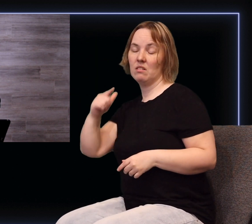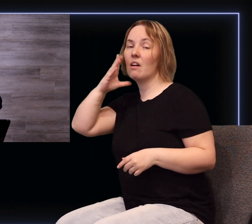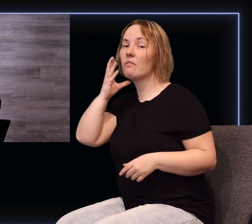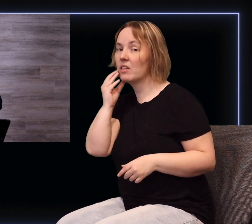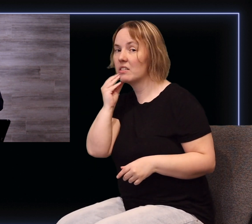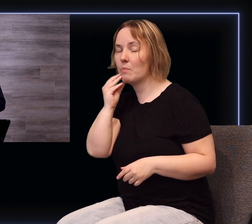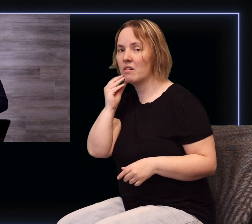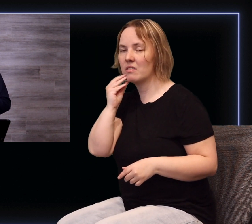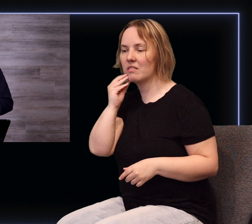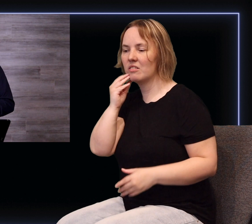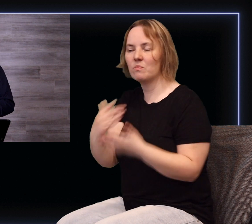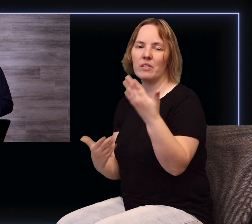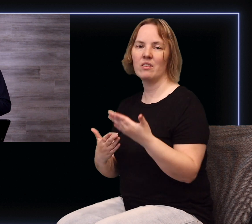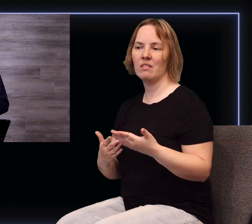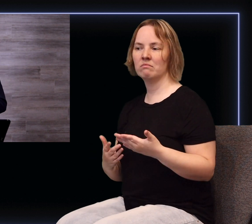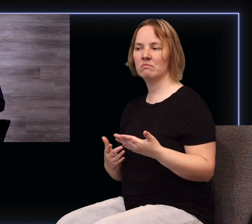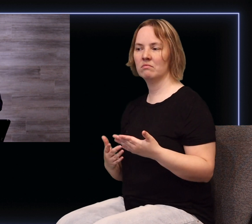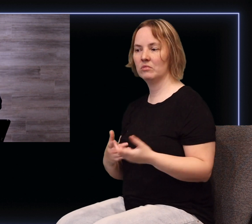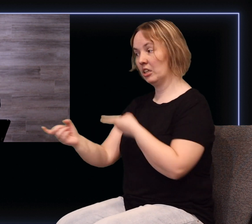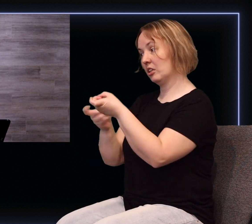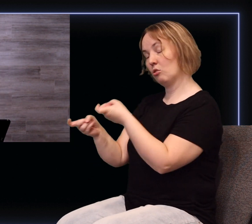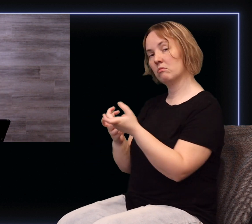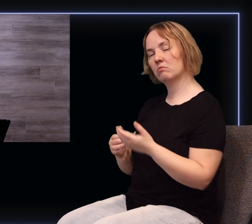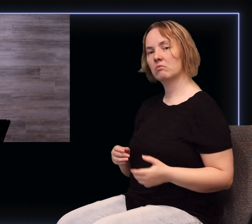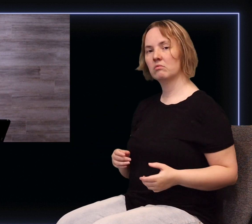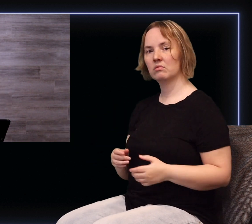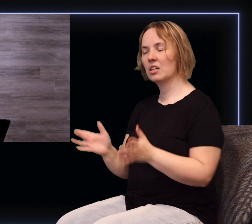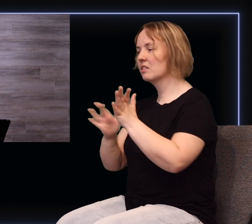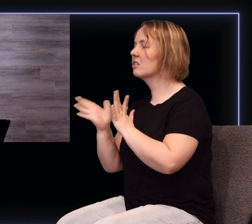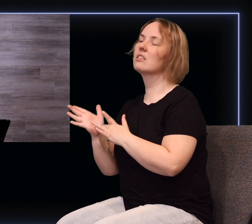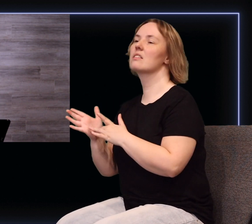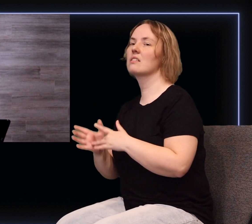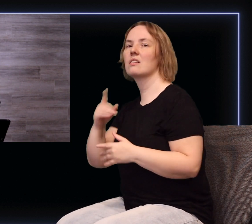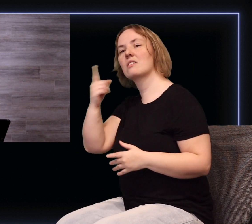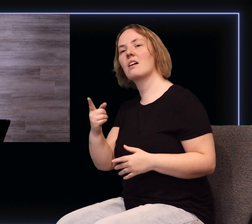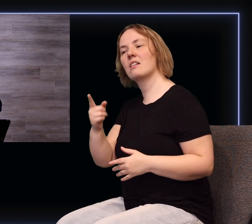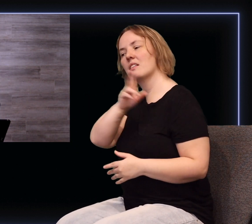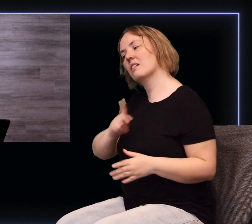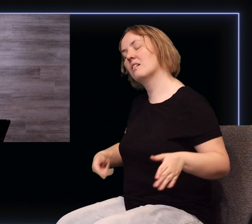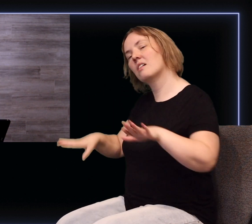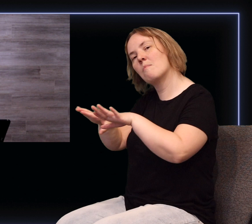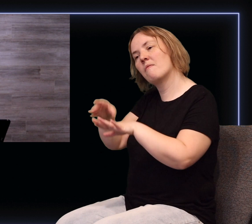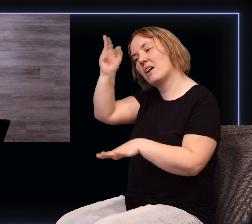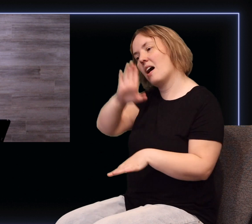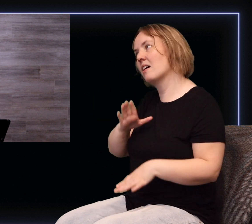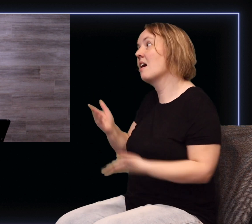or not we're able to control him you see Jesus said that the kingdom of God comes in power but you have to